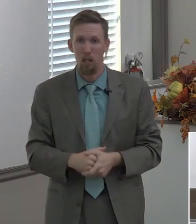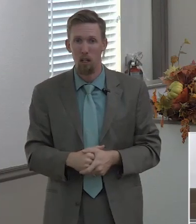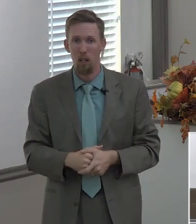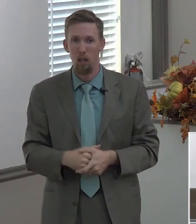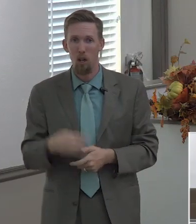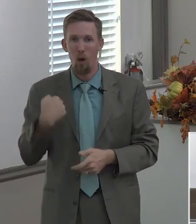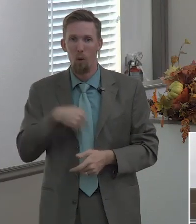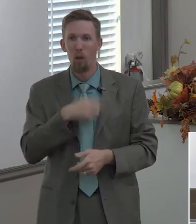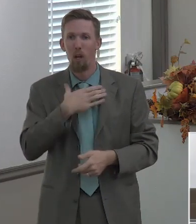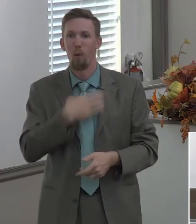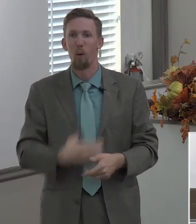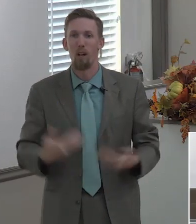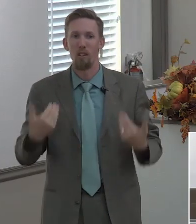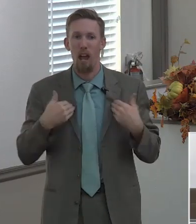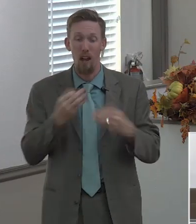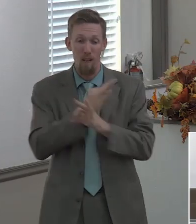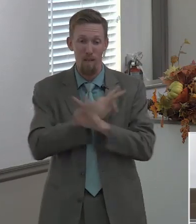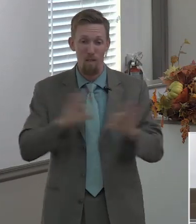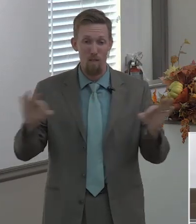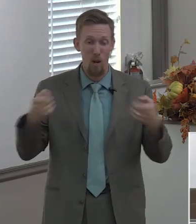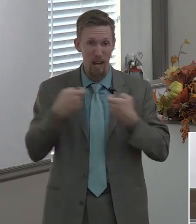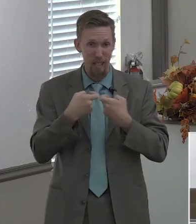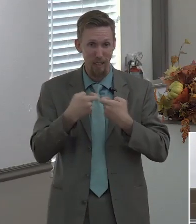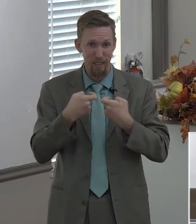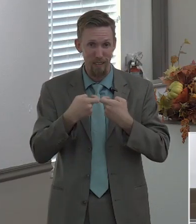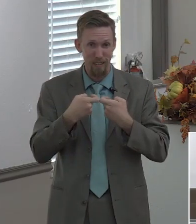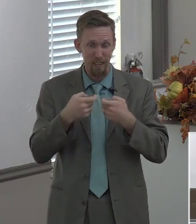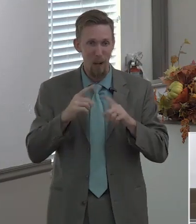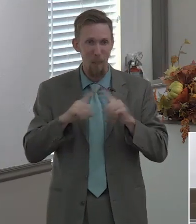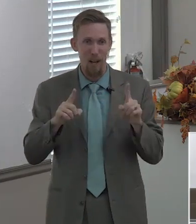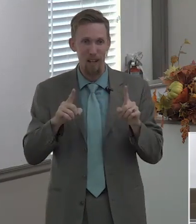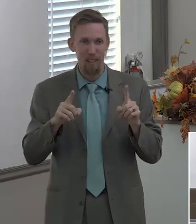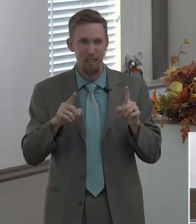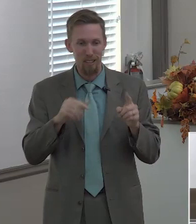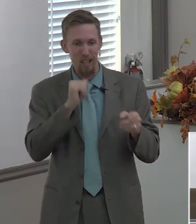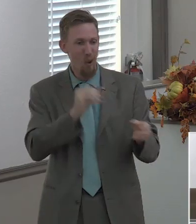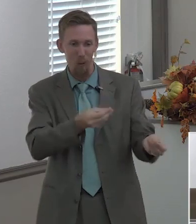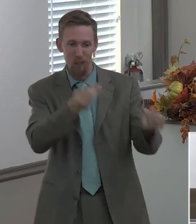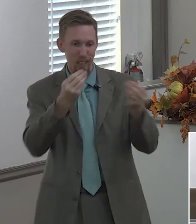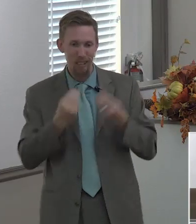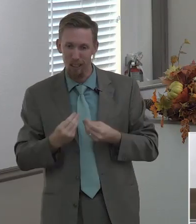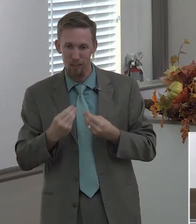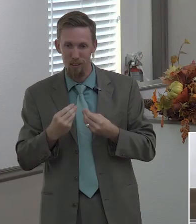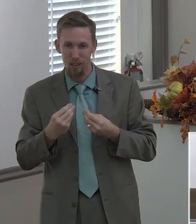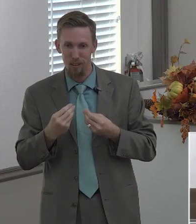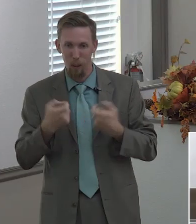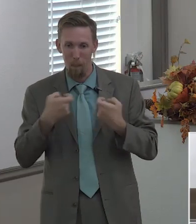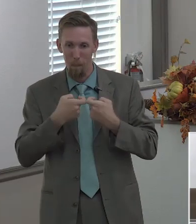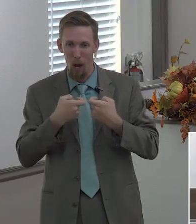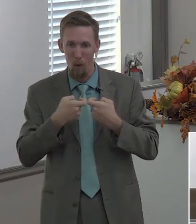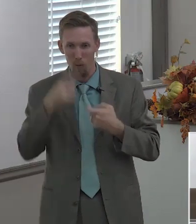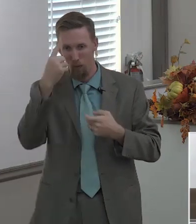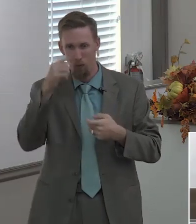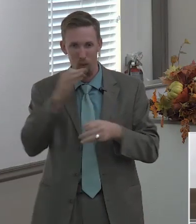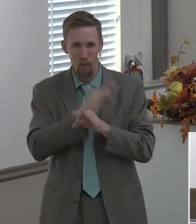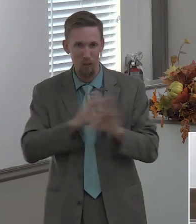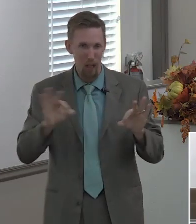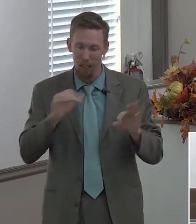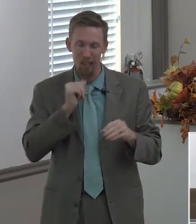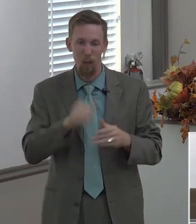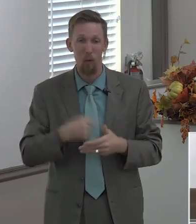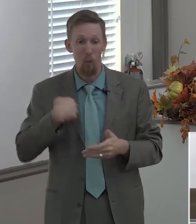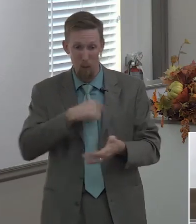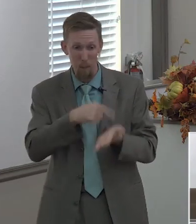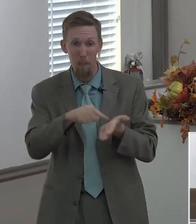united power we wish we'd get free power but they don't but you know something